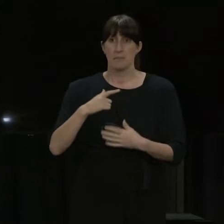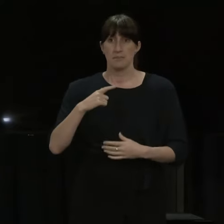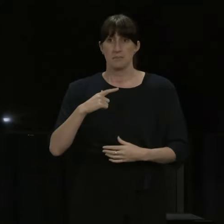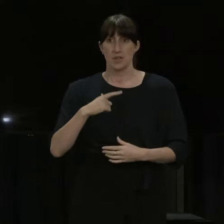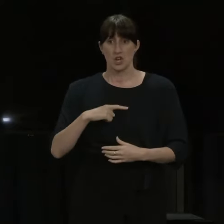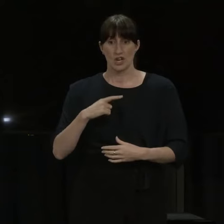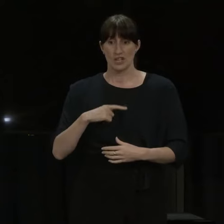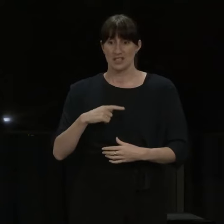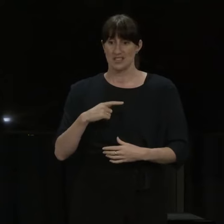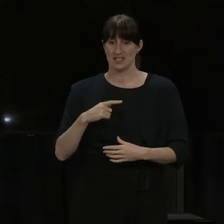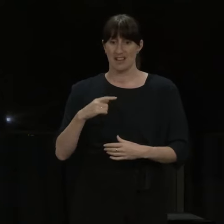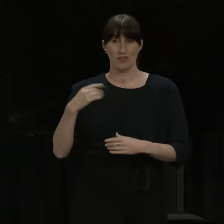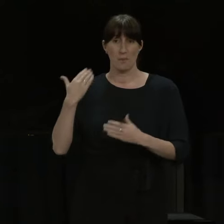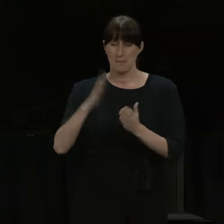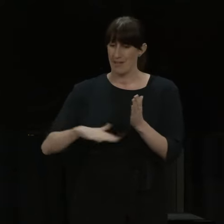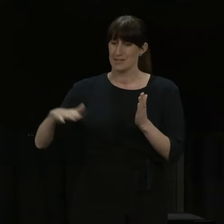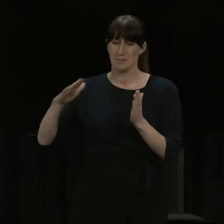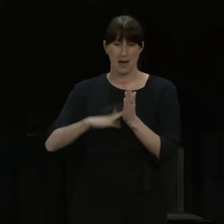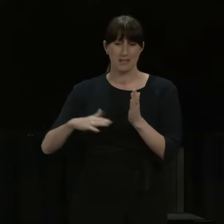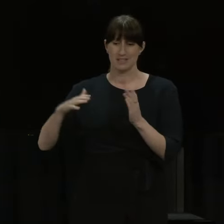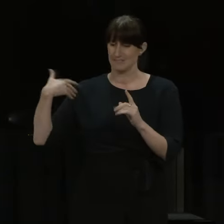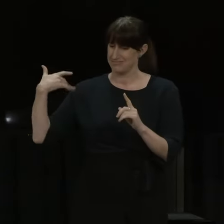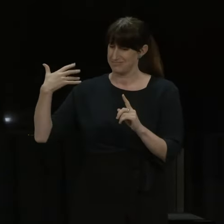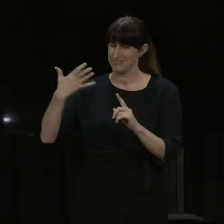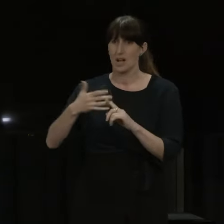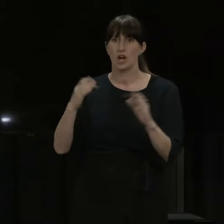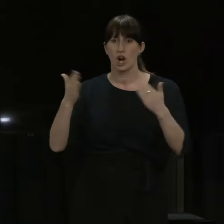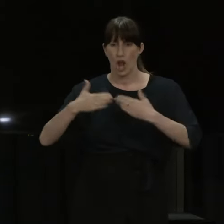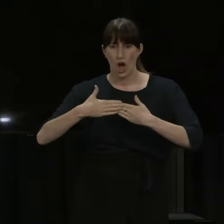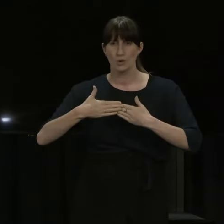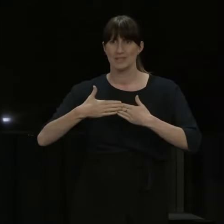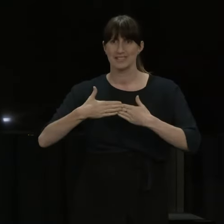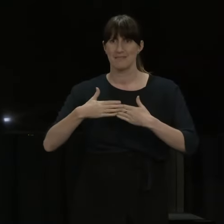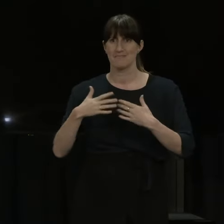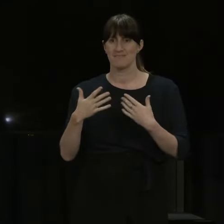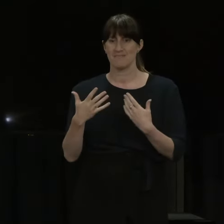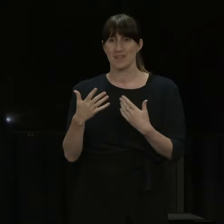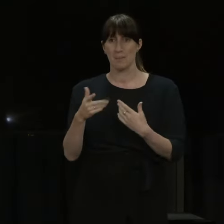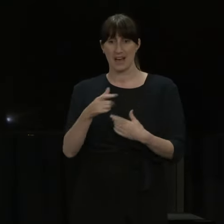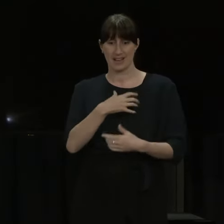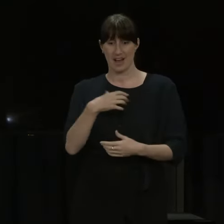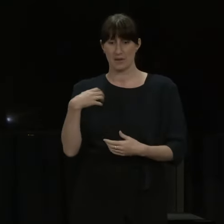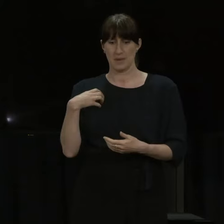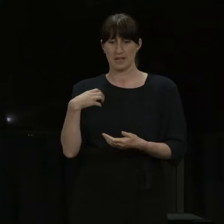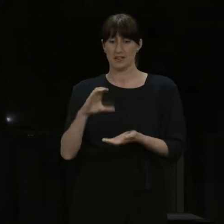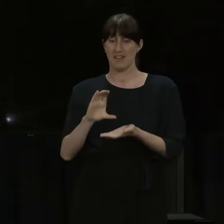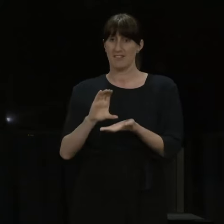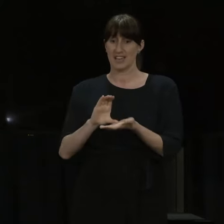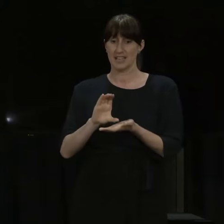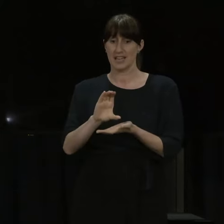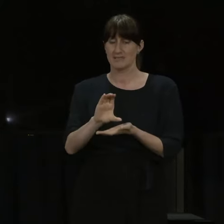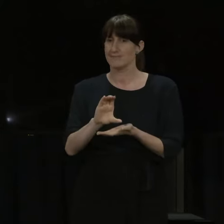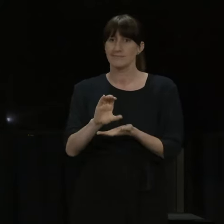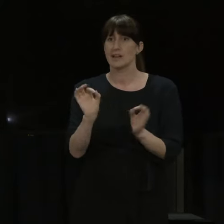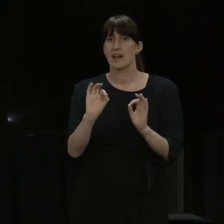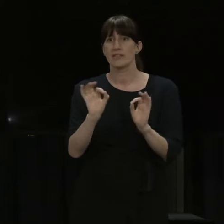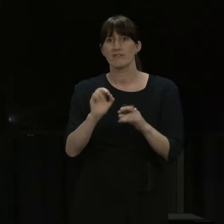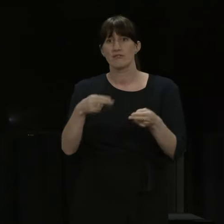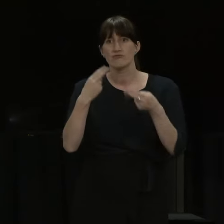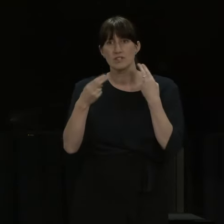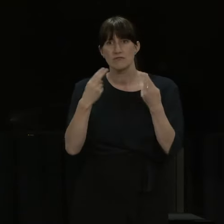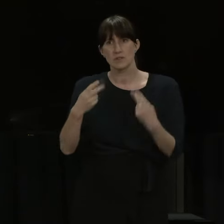for months and yet they've got nothing out of this revitalisation package for Auckland. Why not?